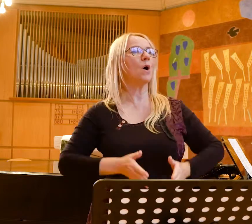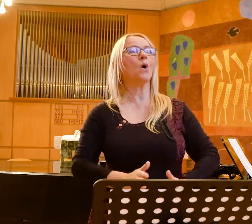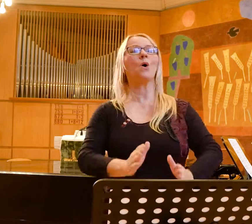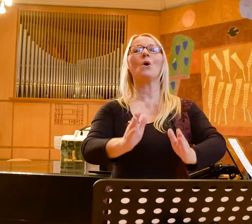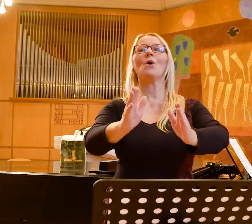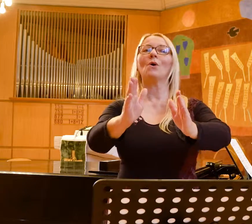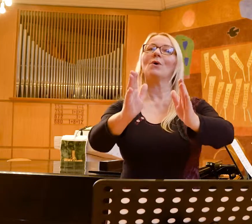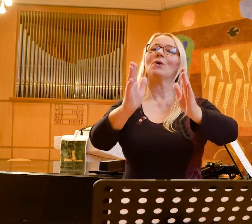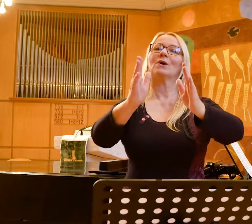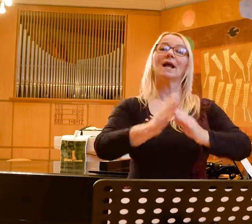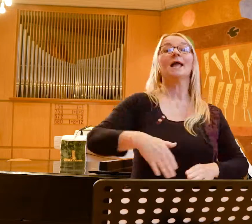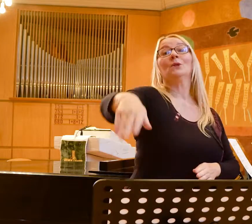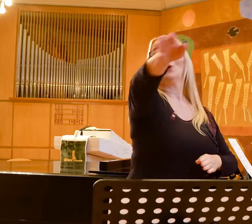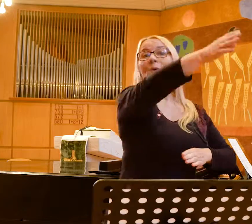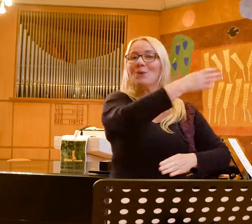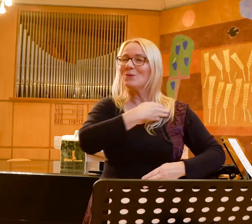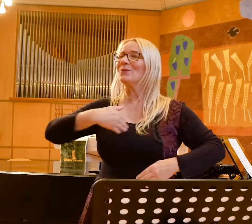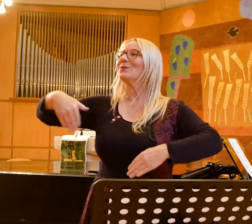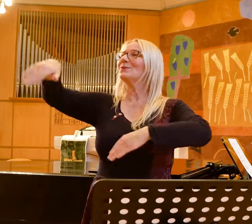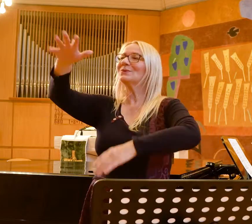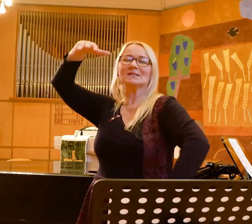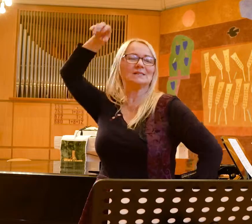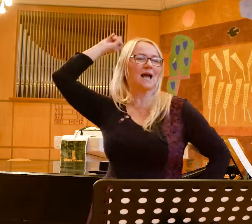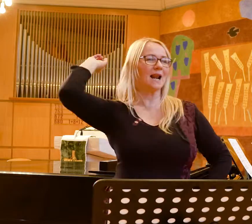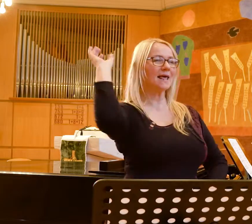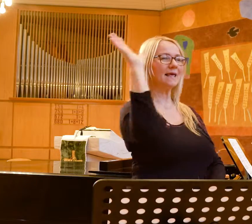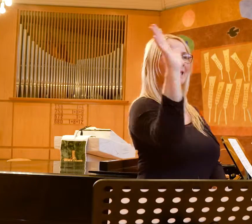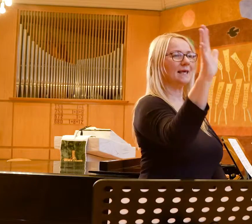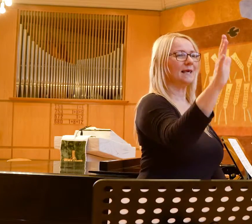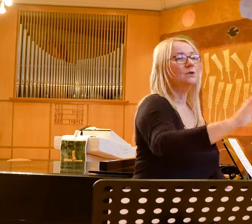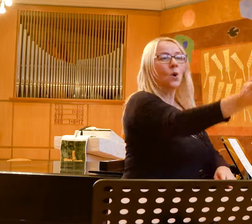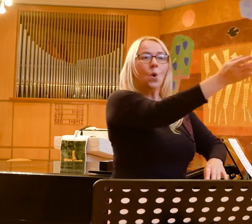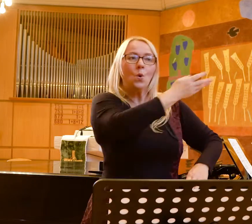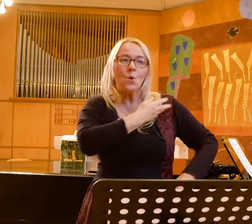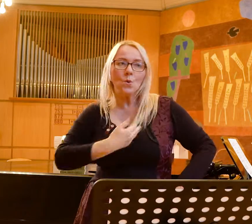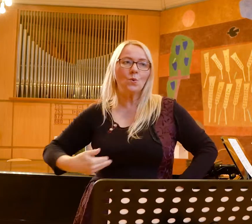this day He is our light and salvation